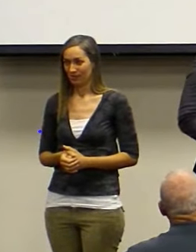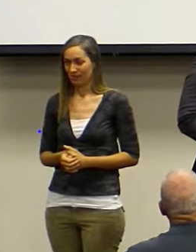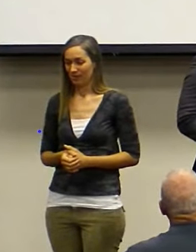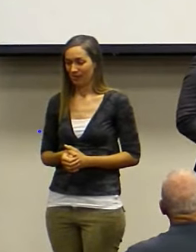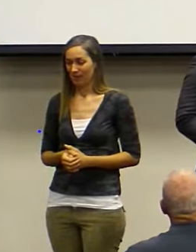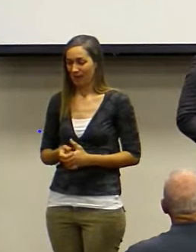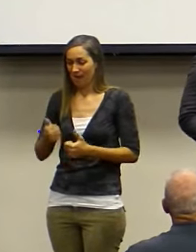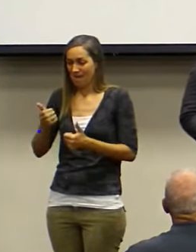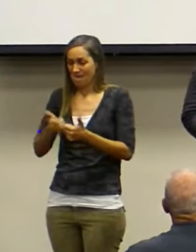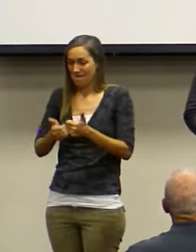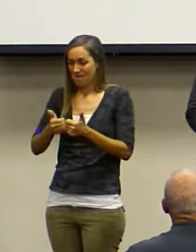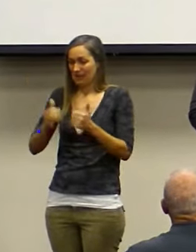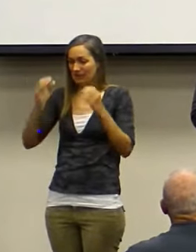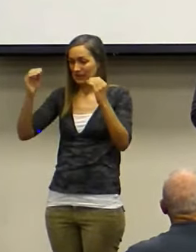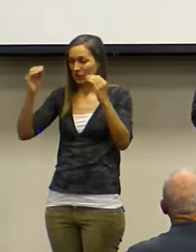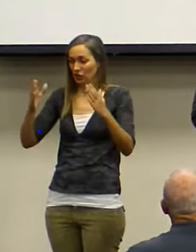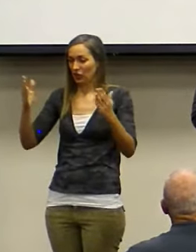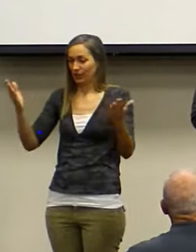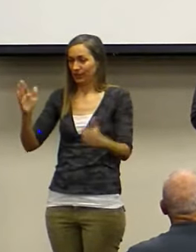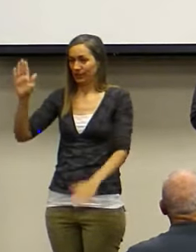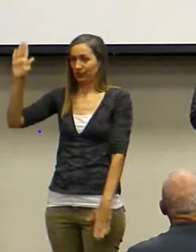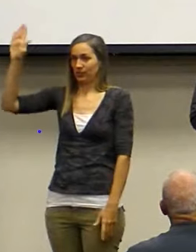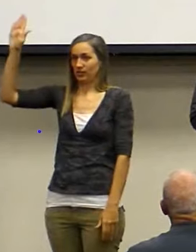Every instructor in here, please raise your hand.